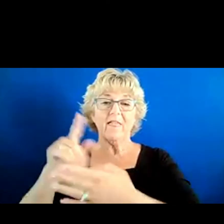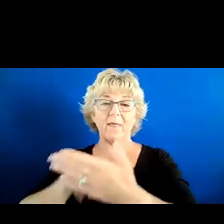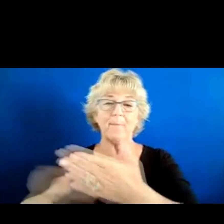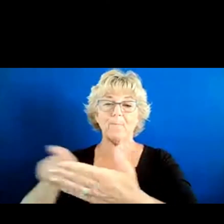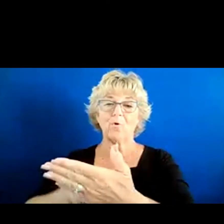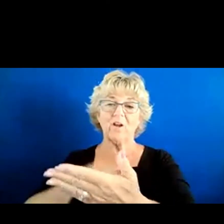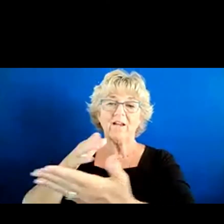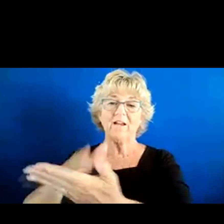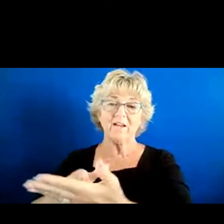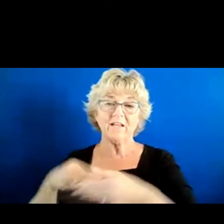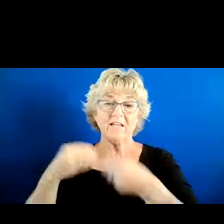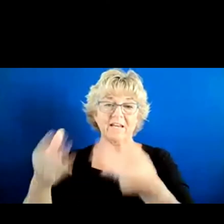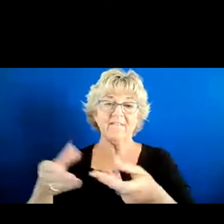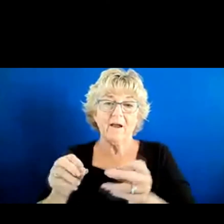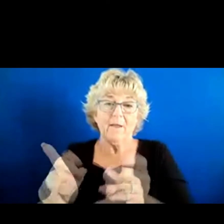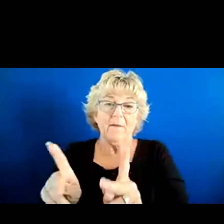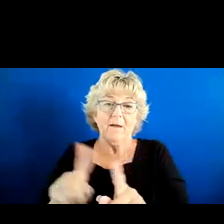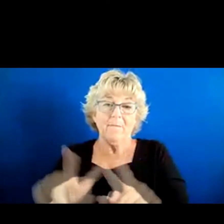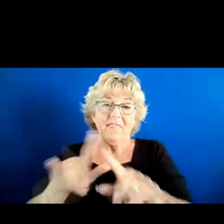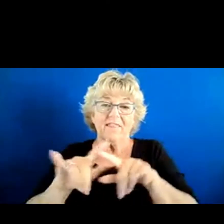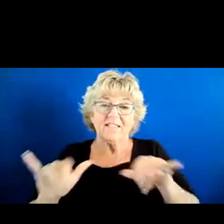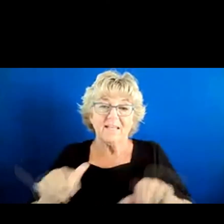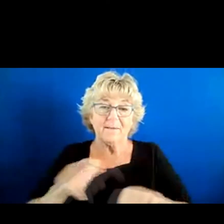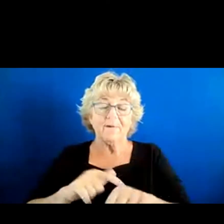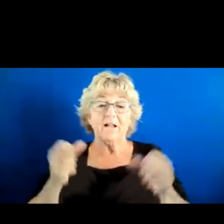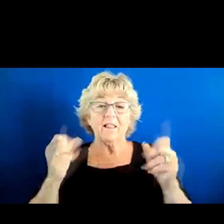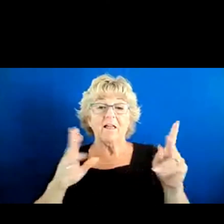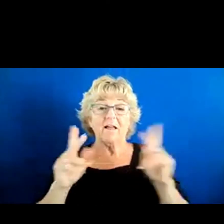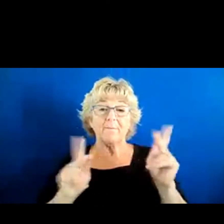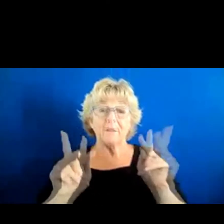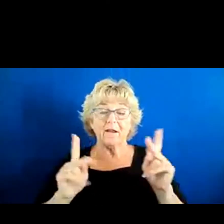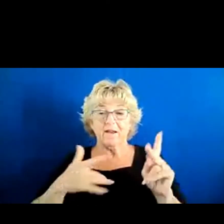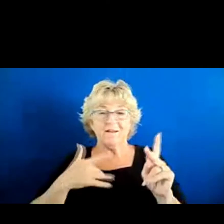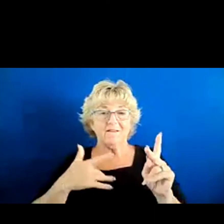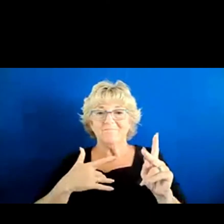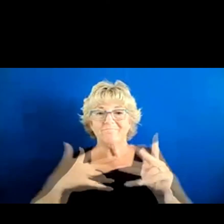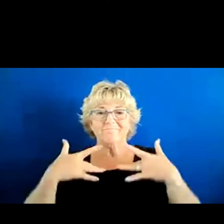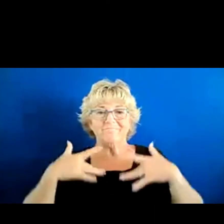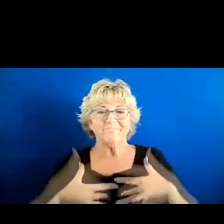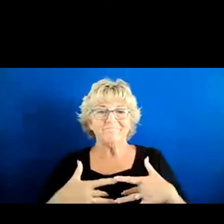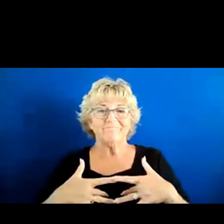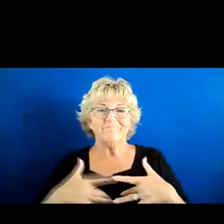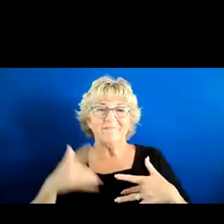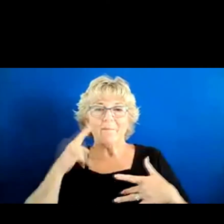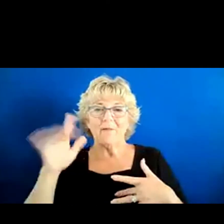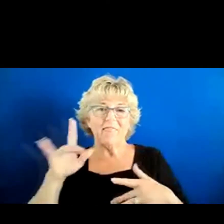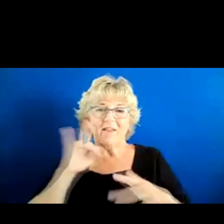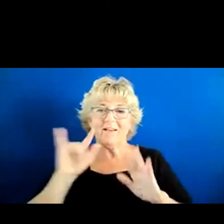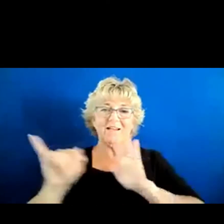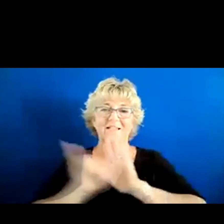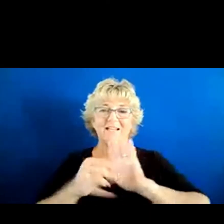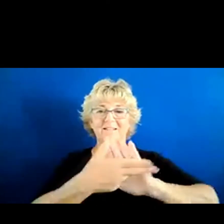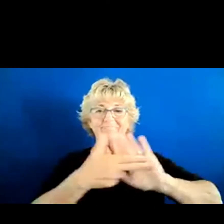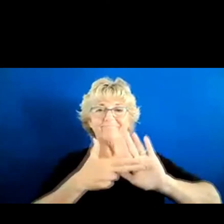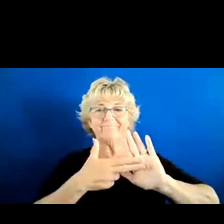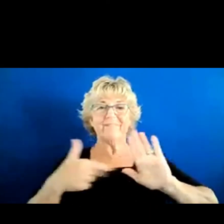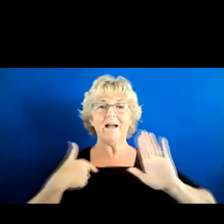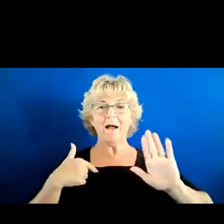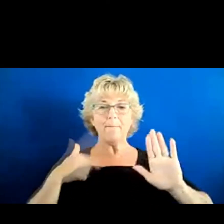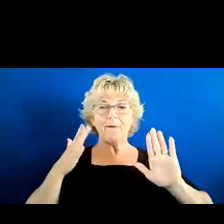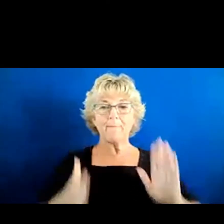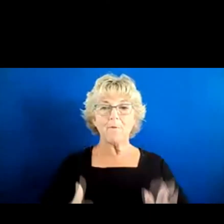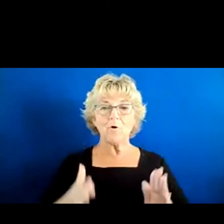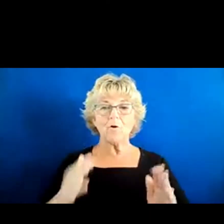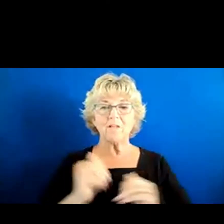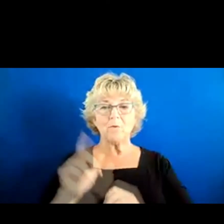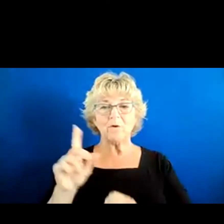these opportunities right now. But at the same time, a lot of people feel discouraged about that because then they're identified as having a disability and it becomes